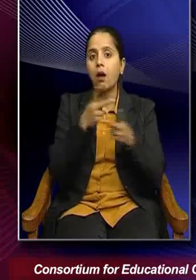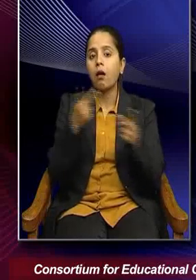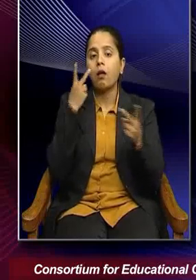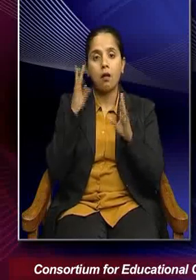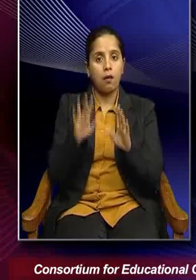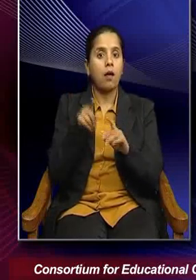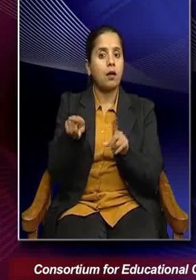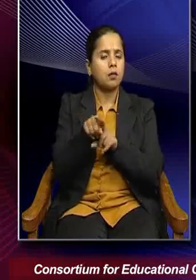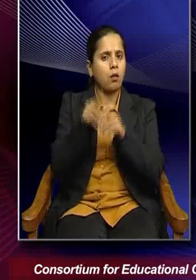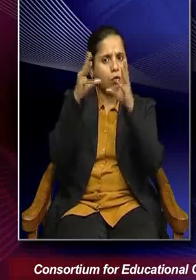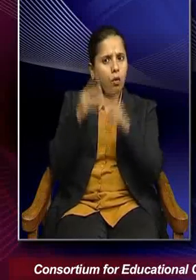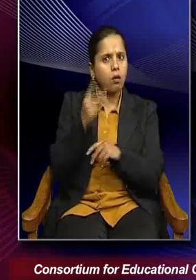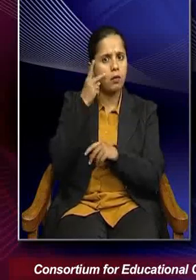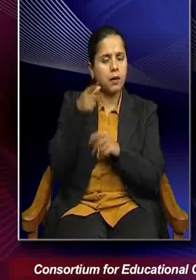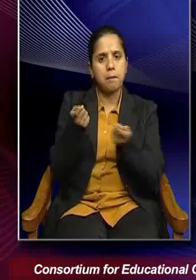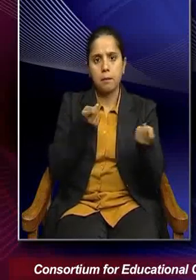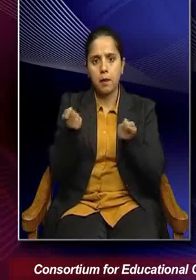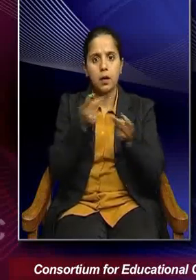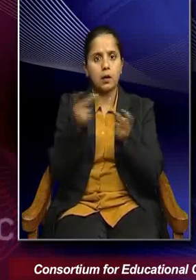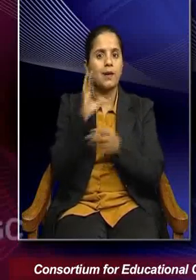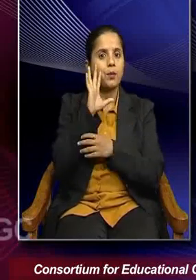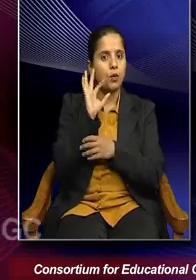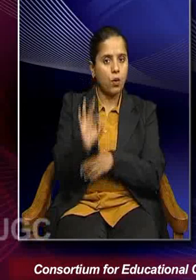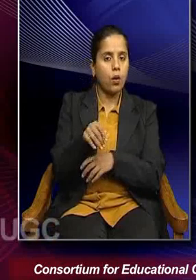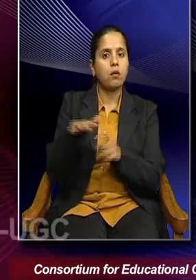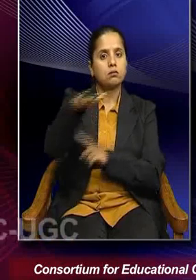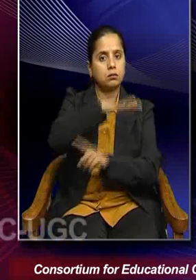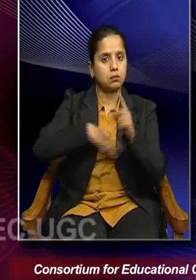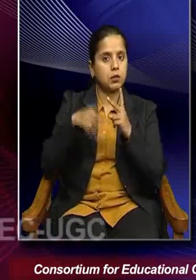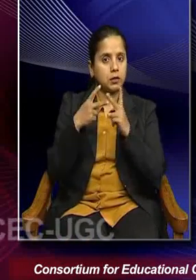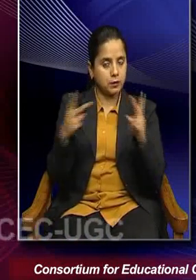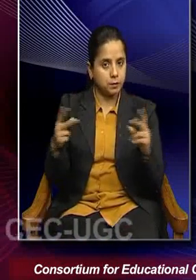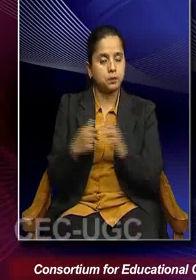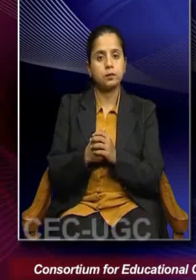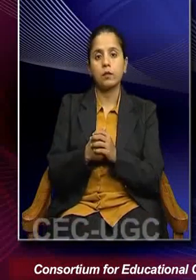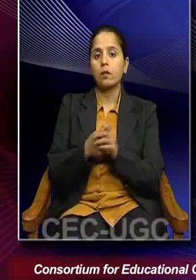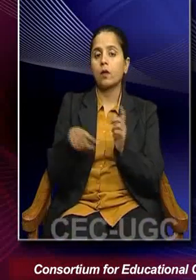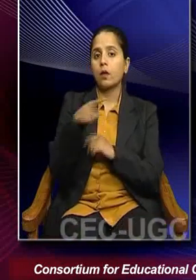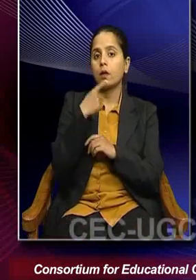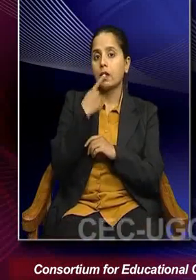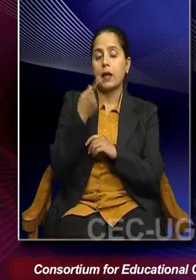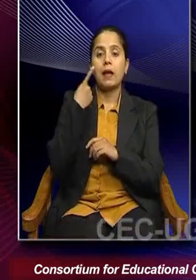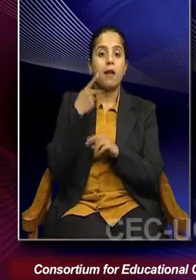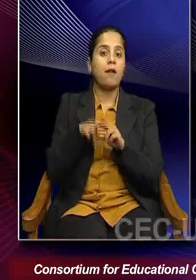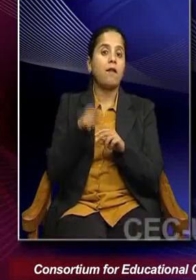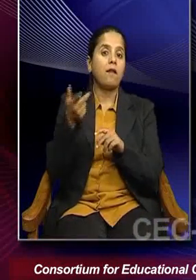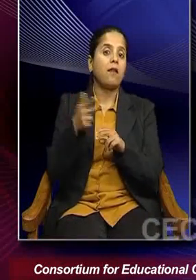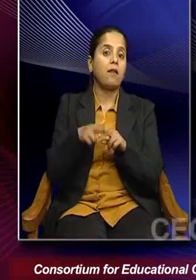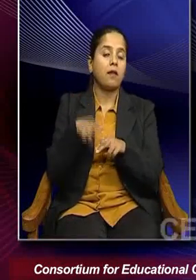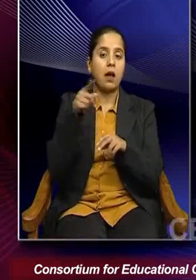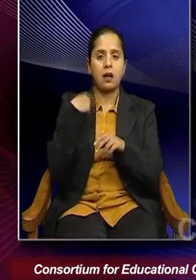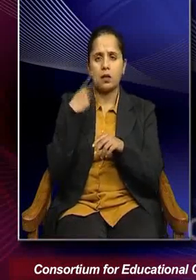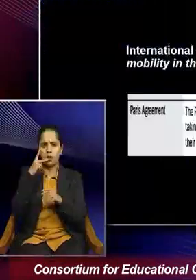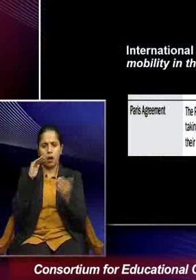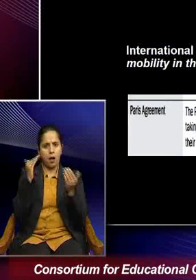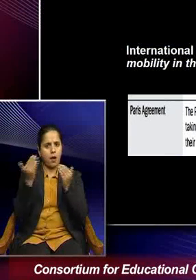and management in these important areas. So, therefore, you know, finally, if you look at this Paris Agreement,